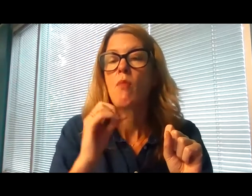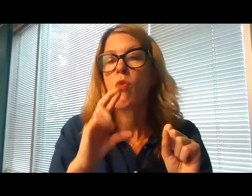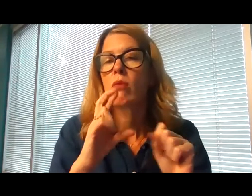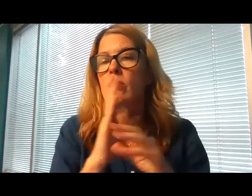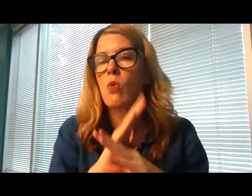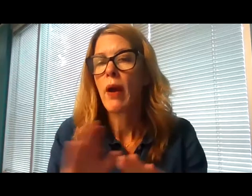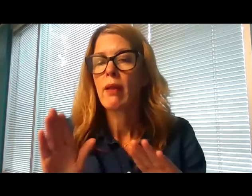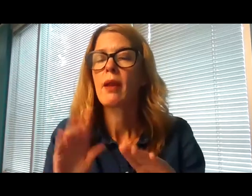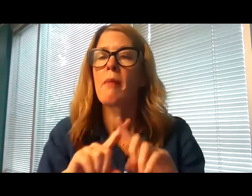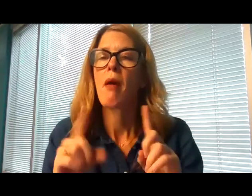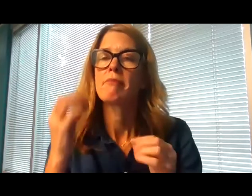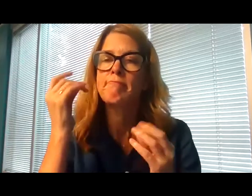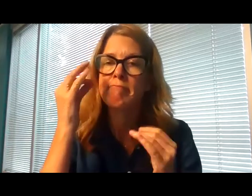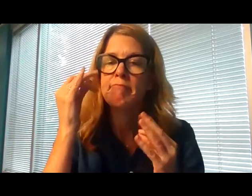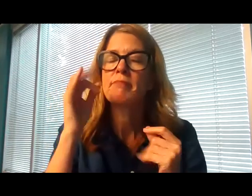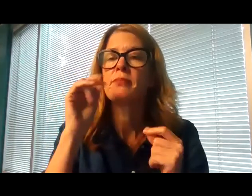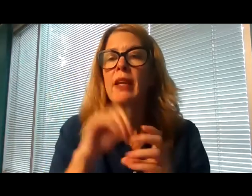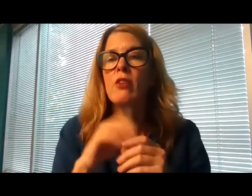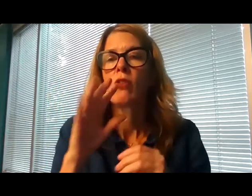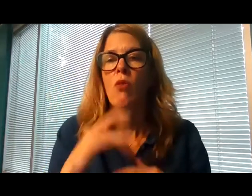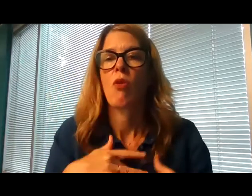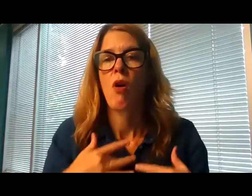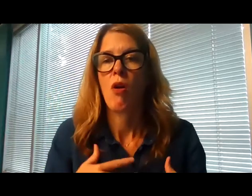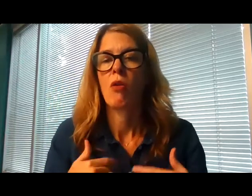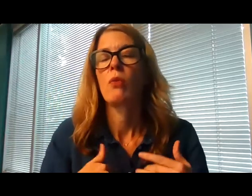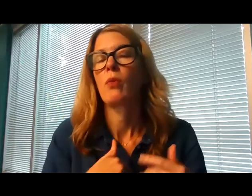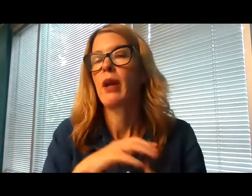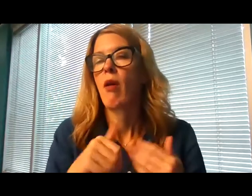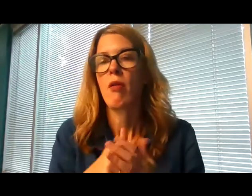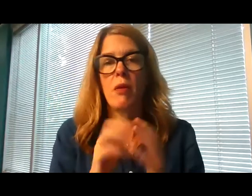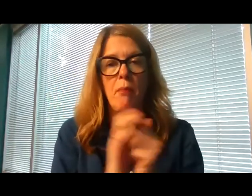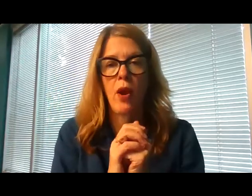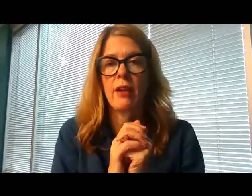are. Just know in your heart that we're all praying together and that's what matters.